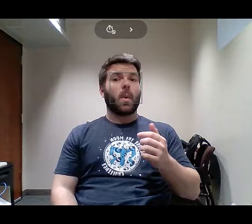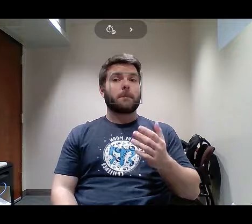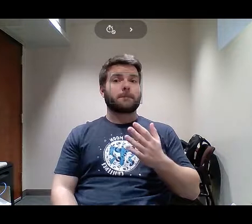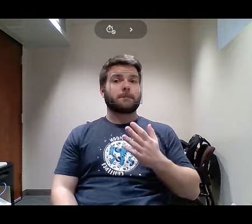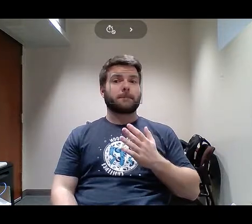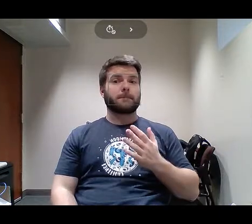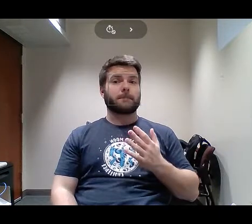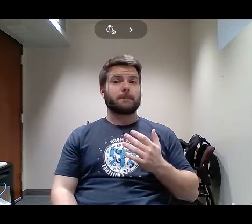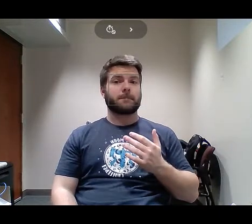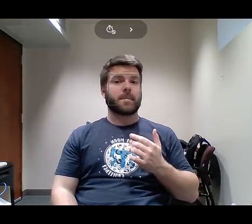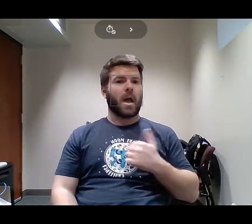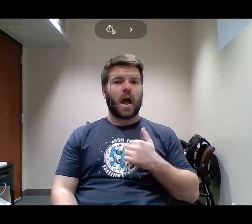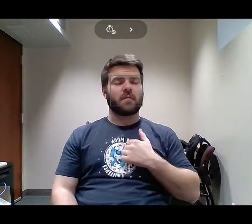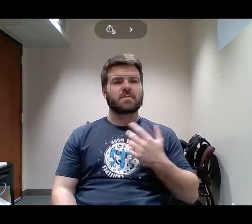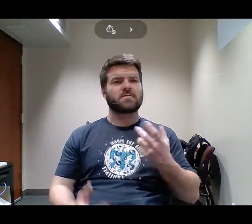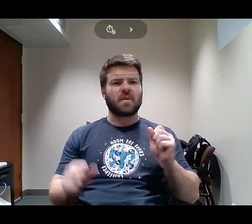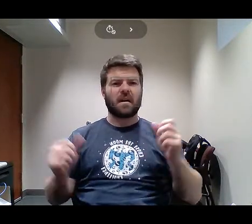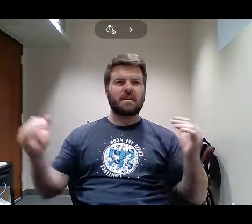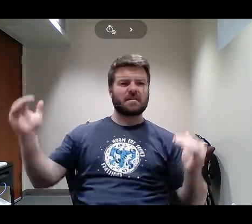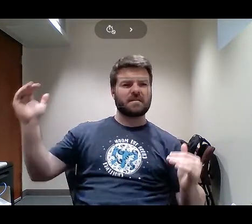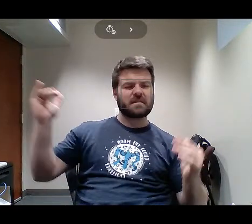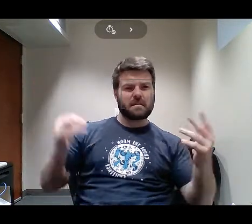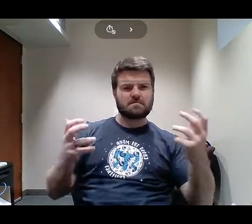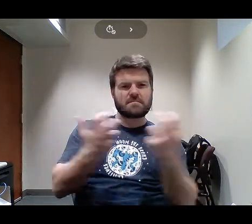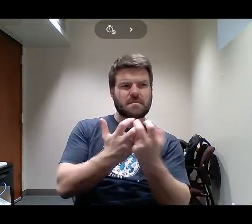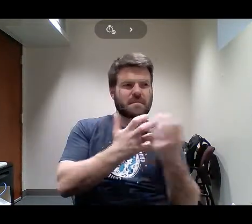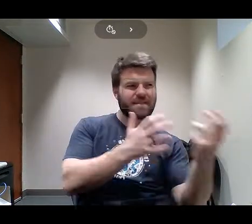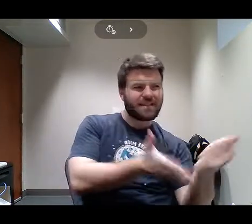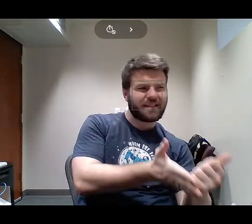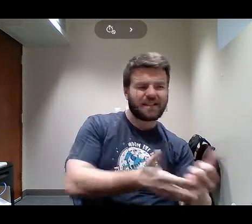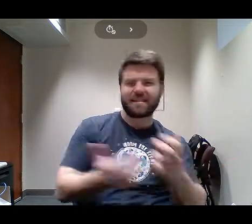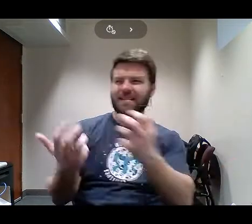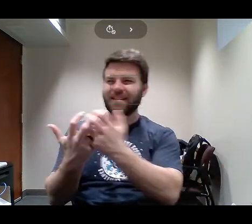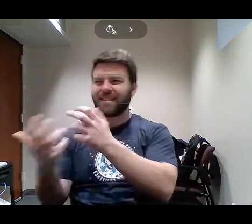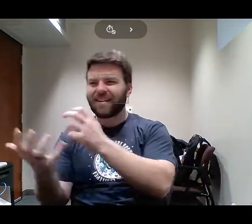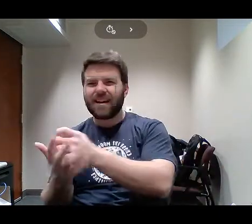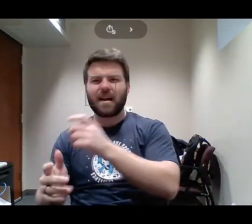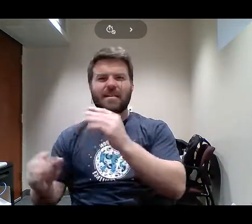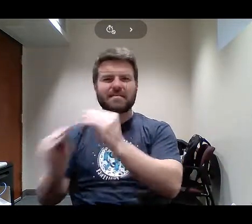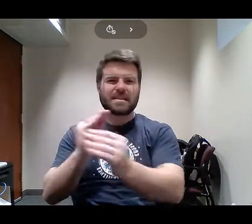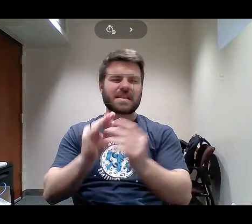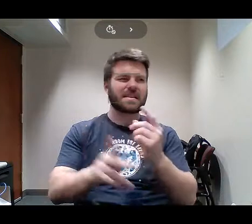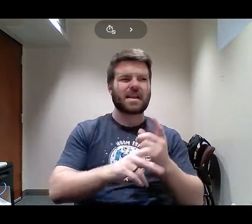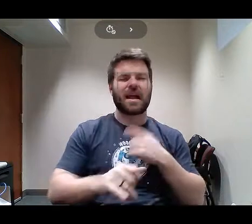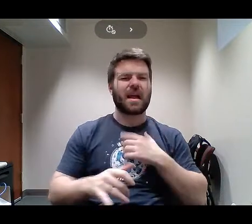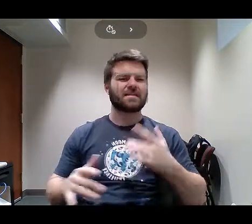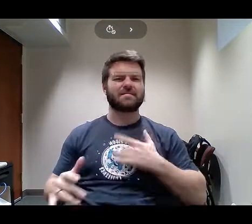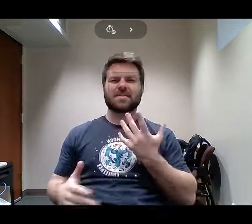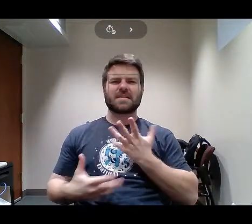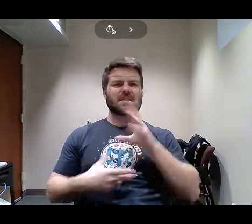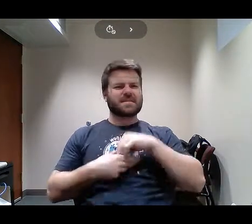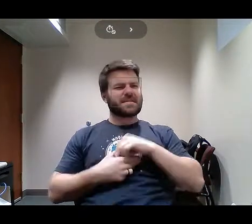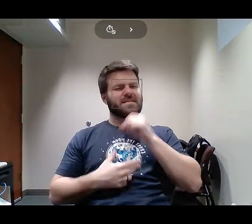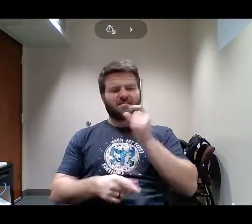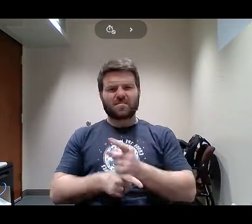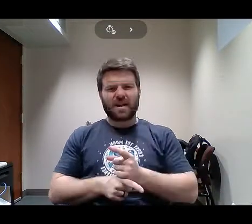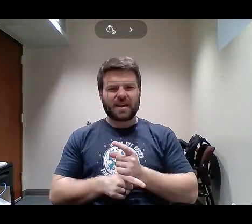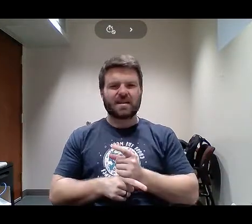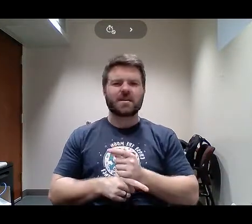miserable with myself. I'd go home at night and fill up my journals. Because I've kept a journal since I was 15. So, I now have volumes of